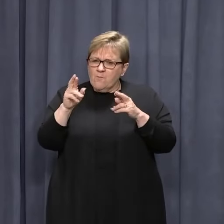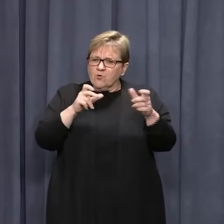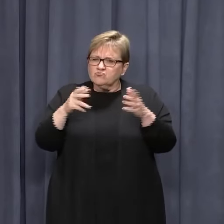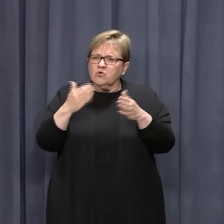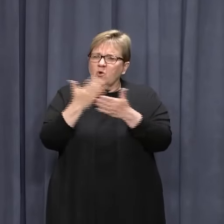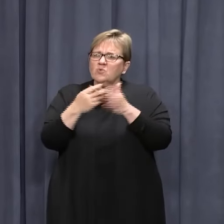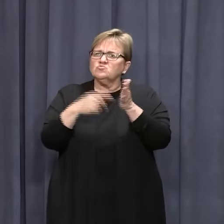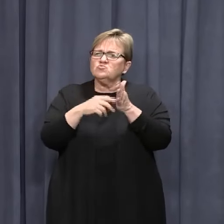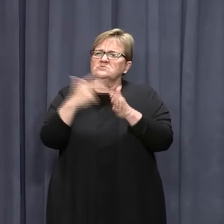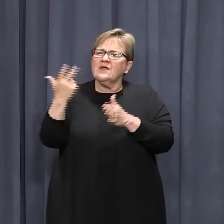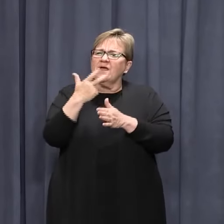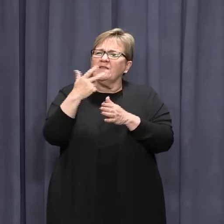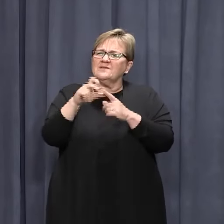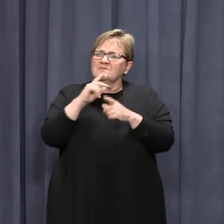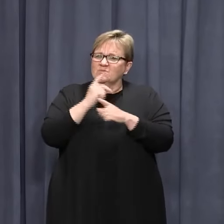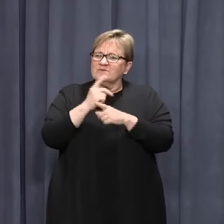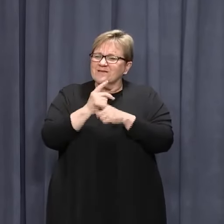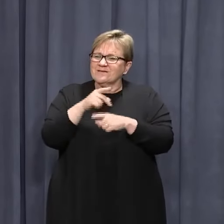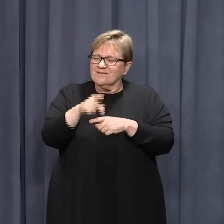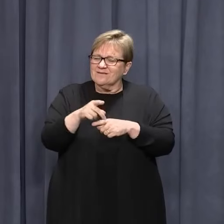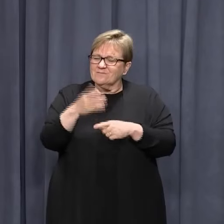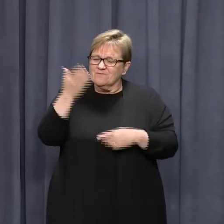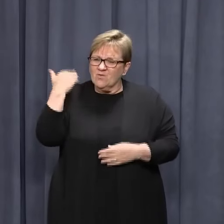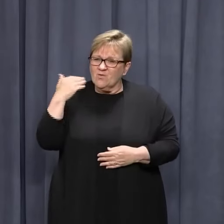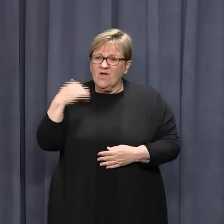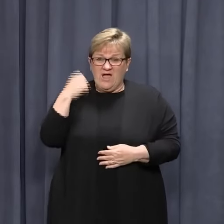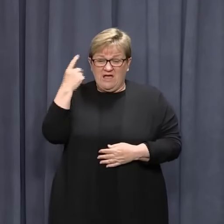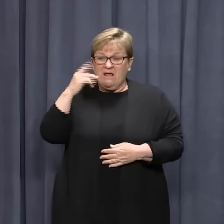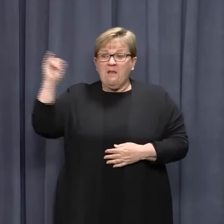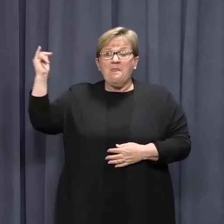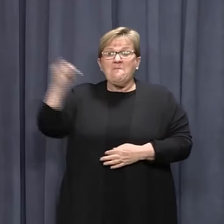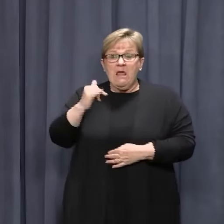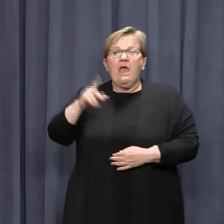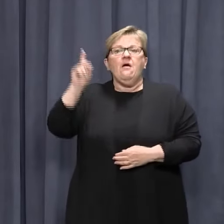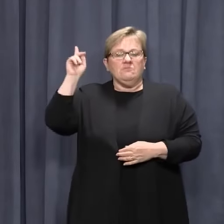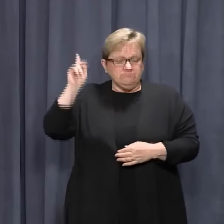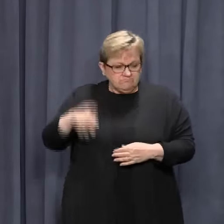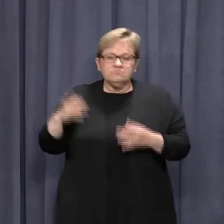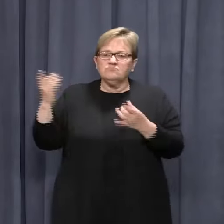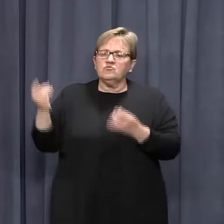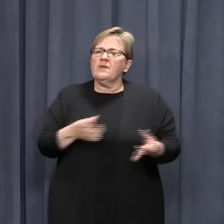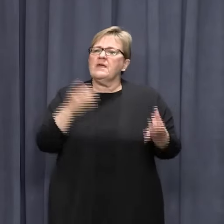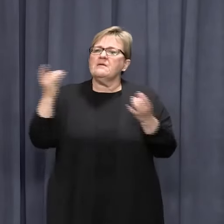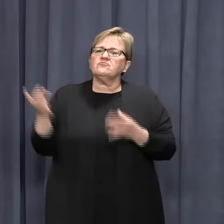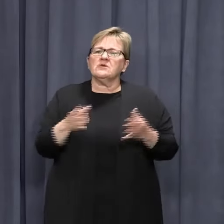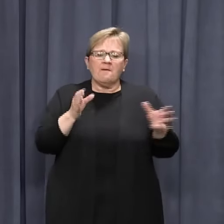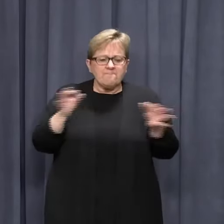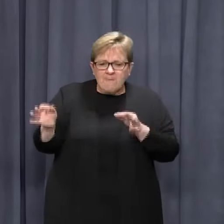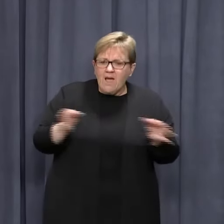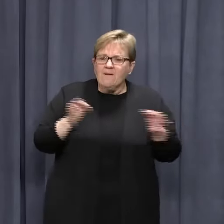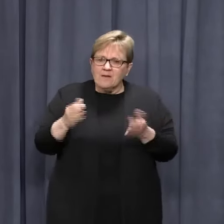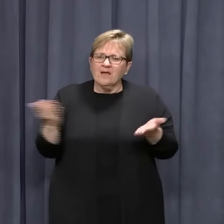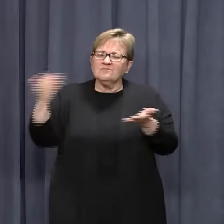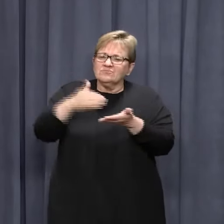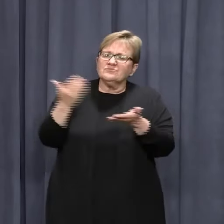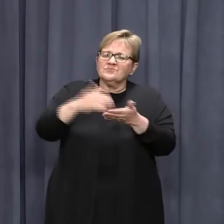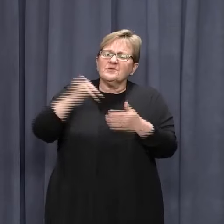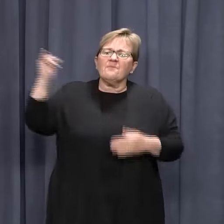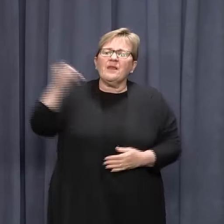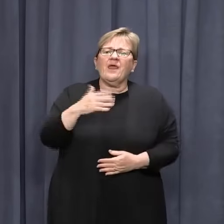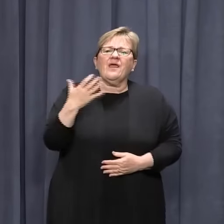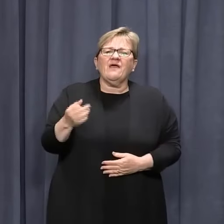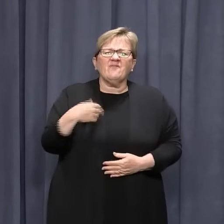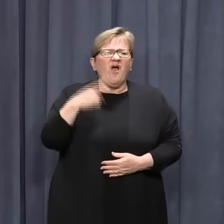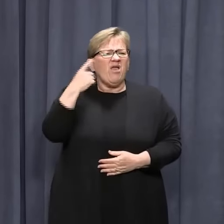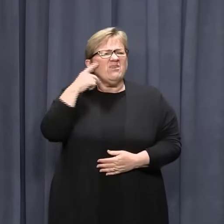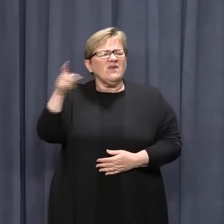border for New South Wales and Victoria on December 8. And I understand airlines started making preparations and plans on that basis. So I